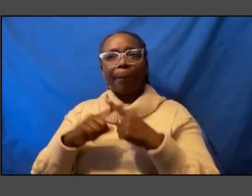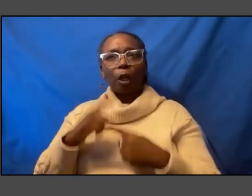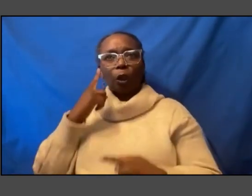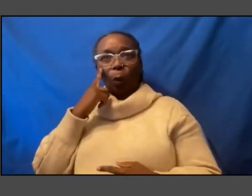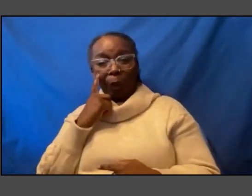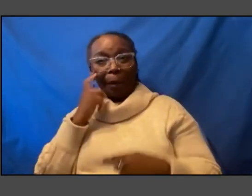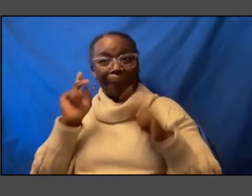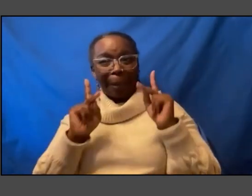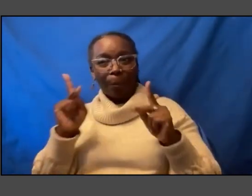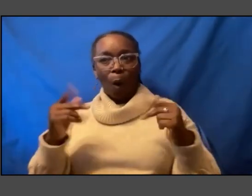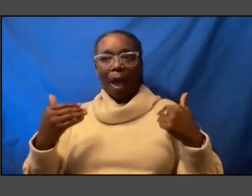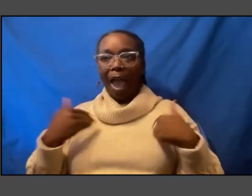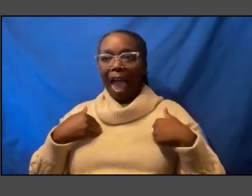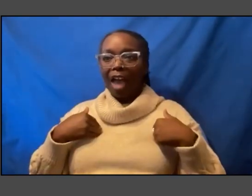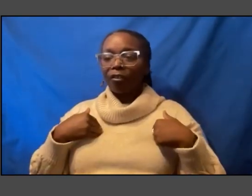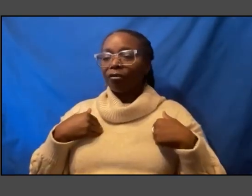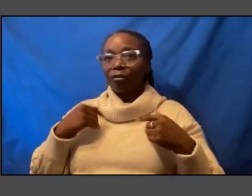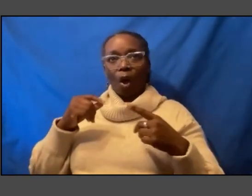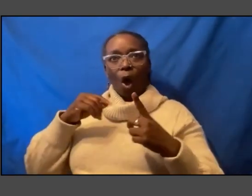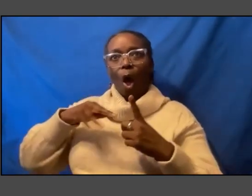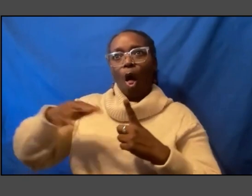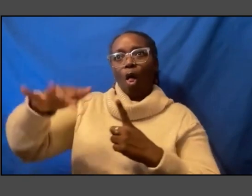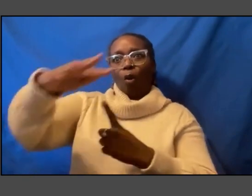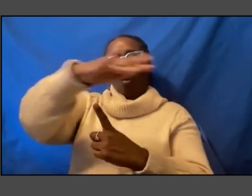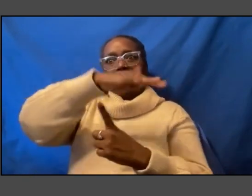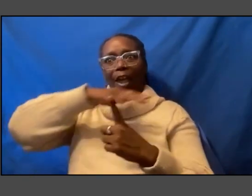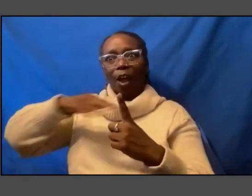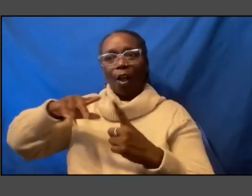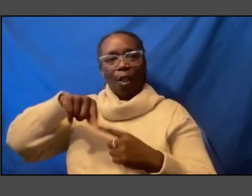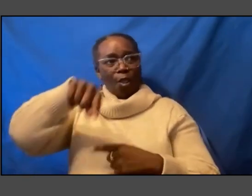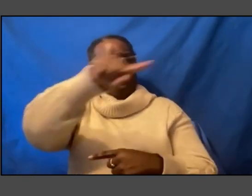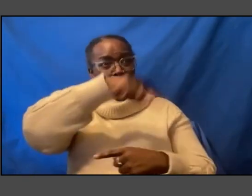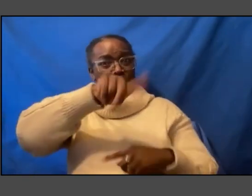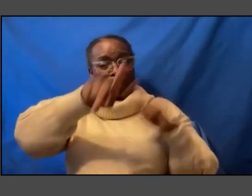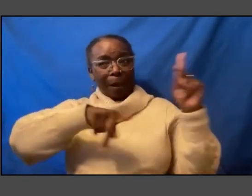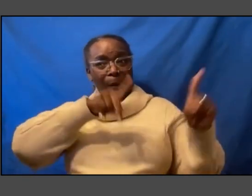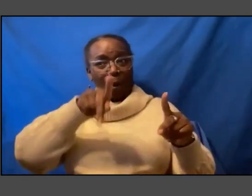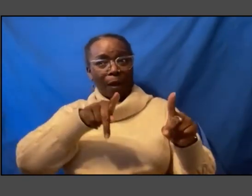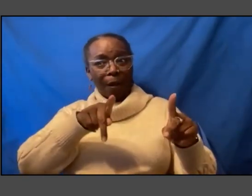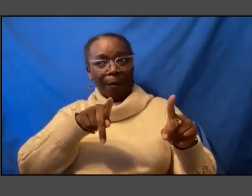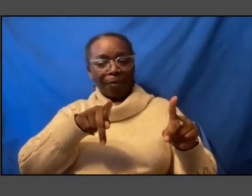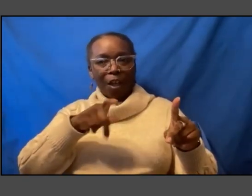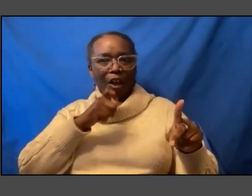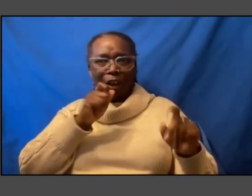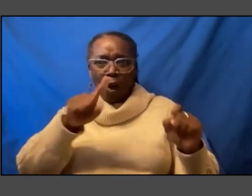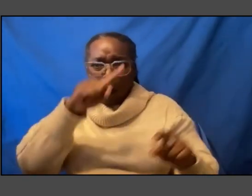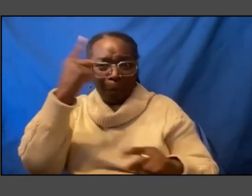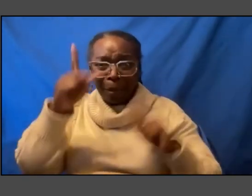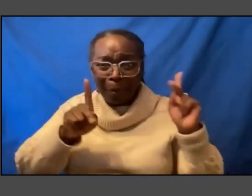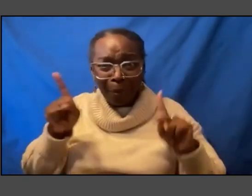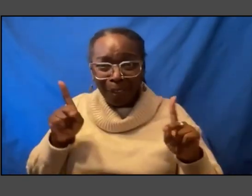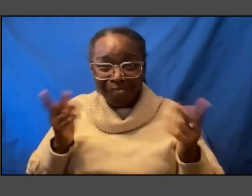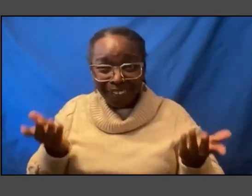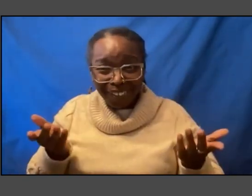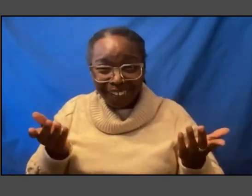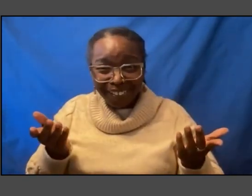around you and those people as you know are not all black people so you know progress